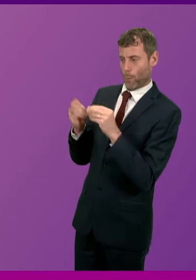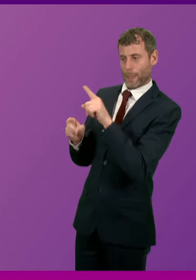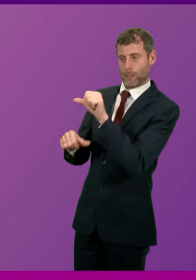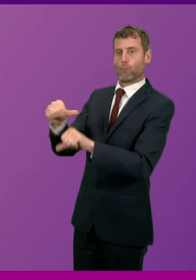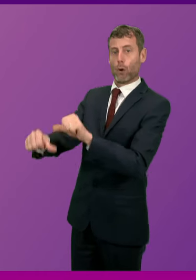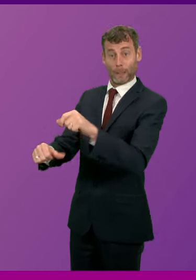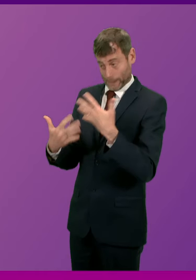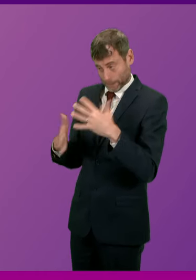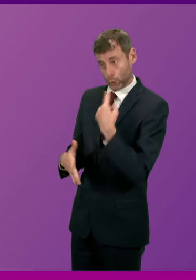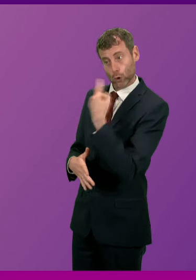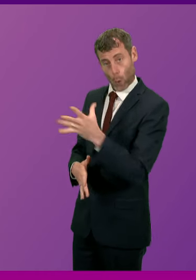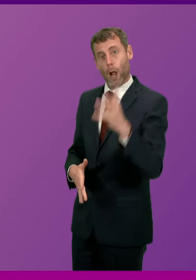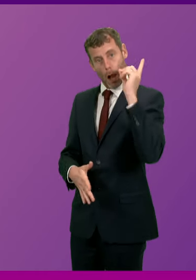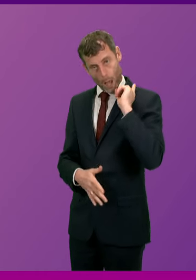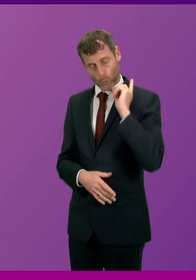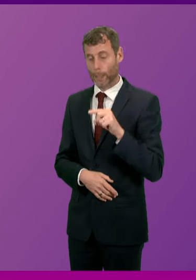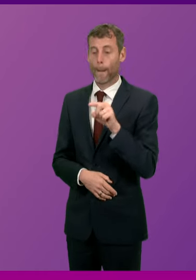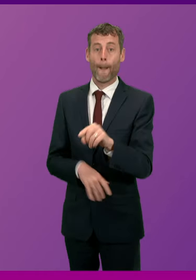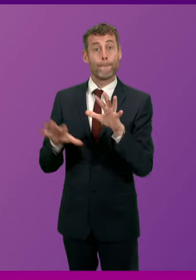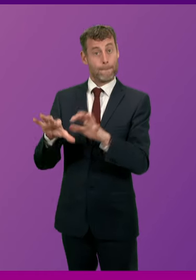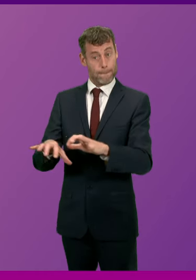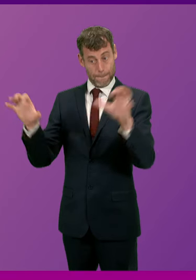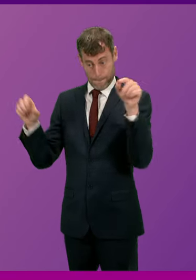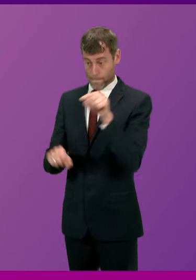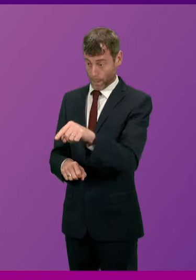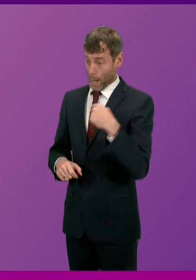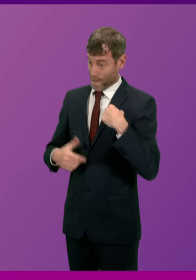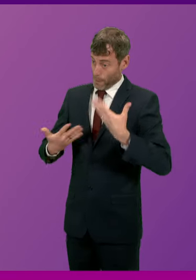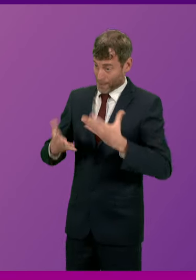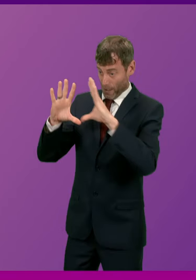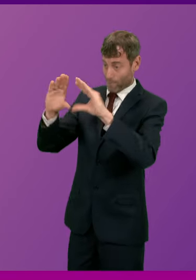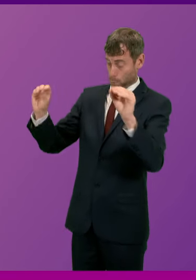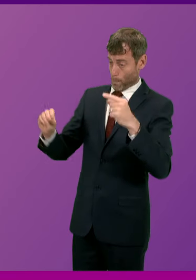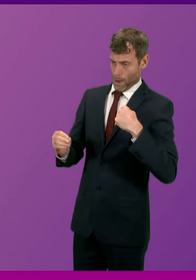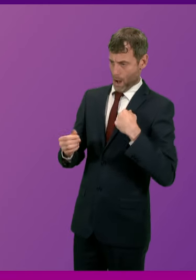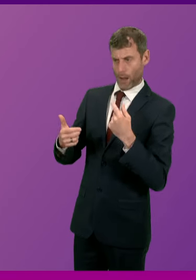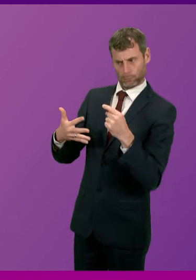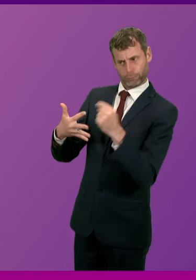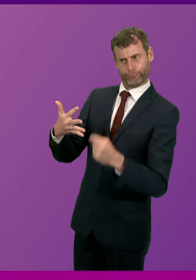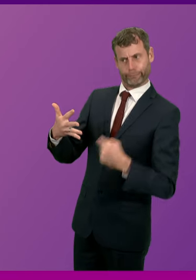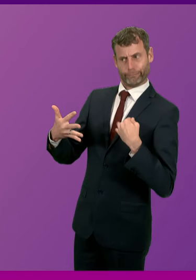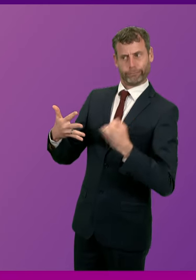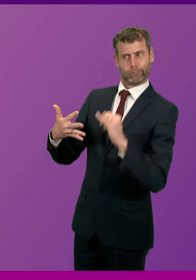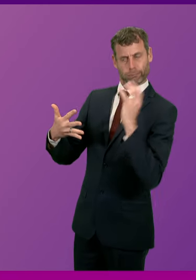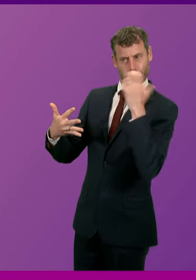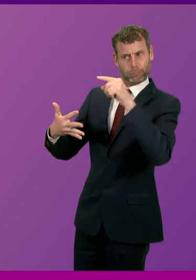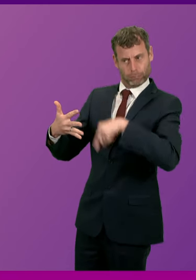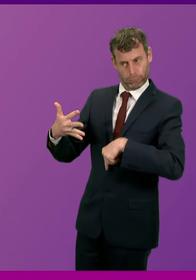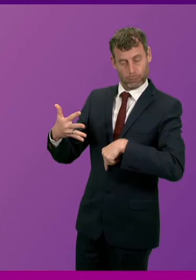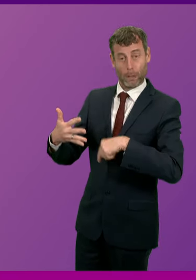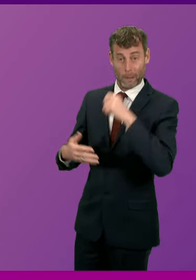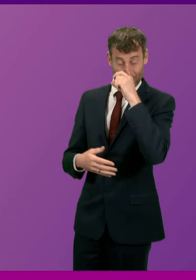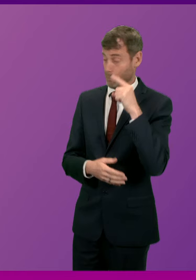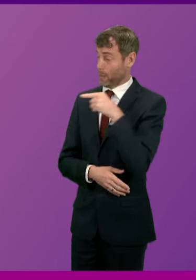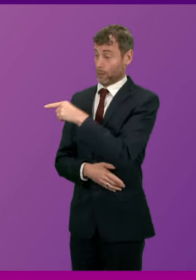Parliament said, in relation to the points that I have raised, and Mr Ross voted for this, that the